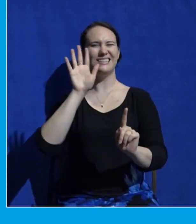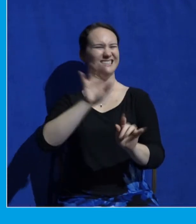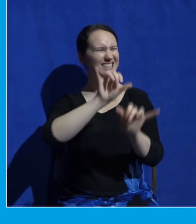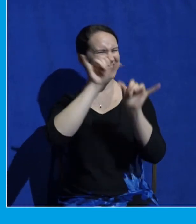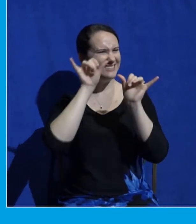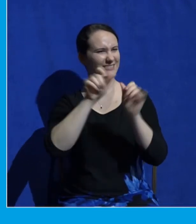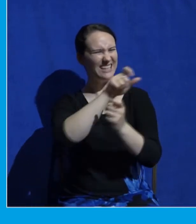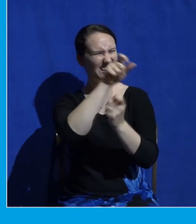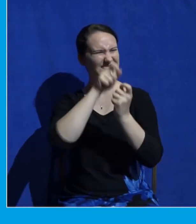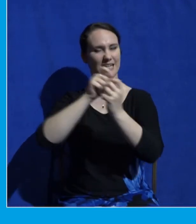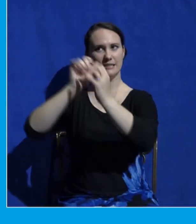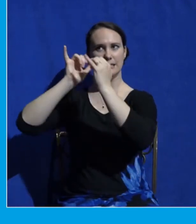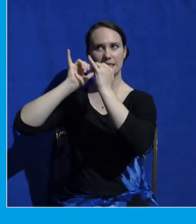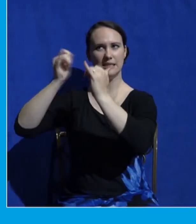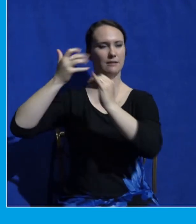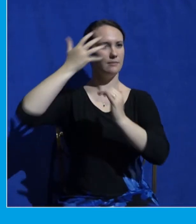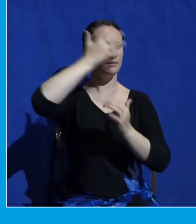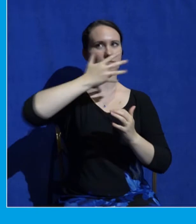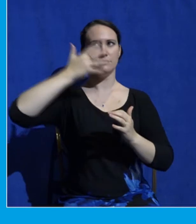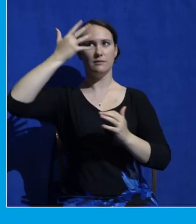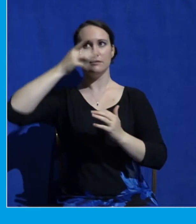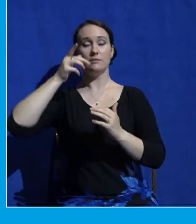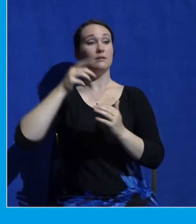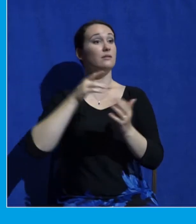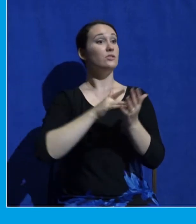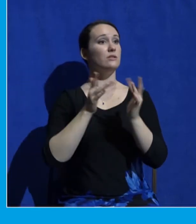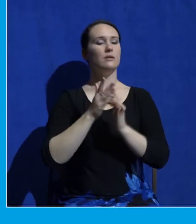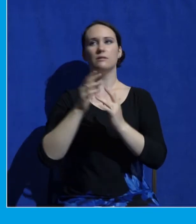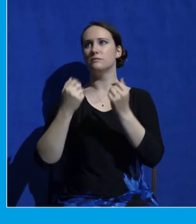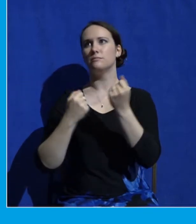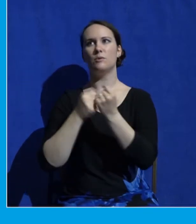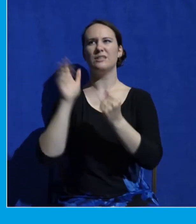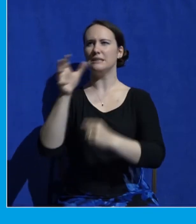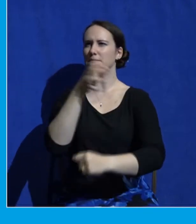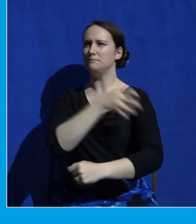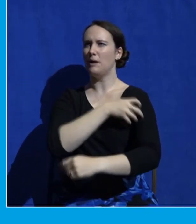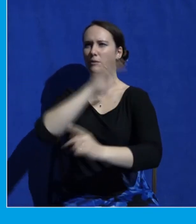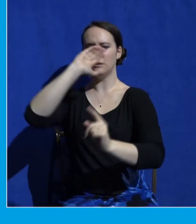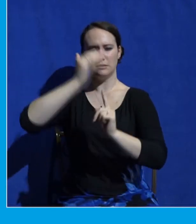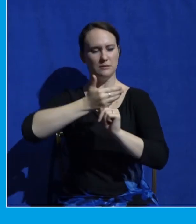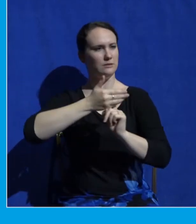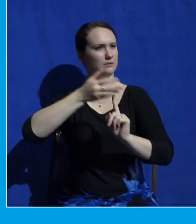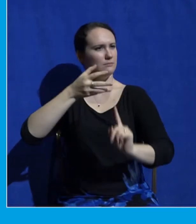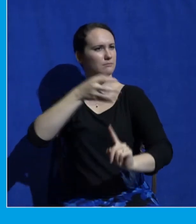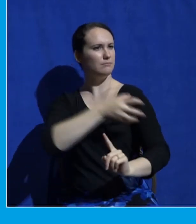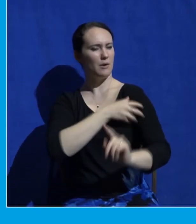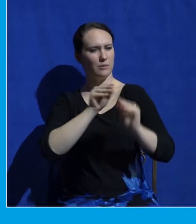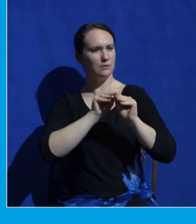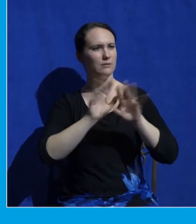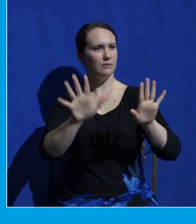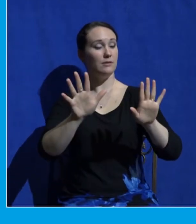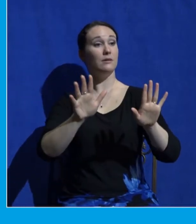the universe by the word of his power. Jesus is the radiance of the glory of God. You want to see God?